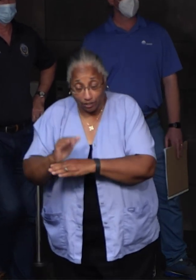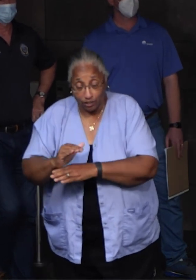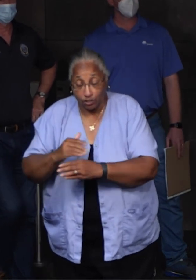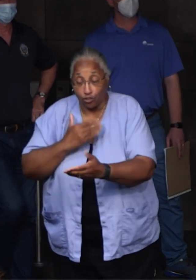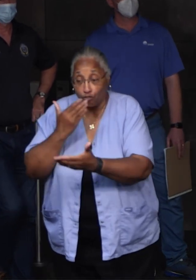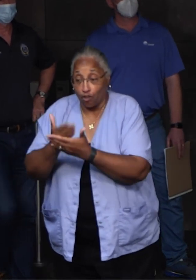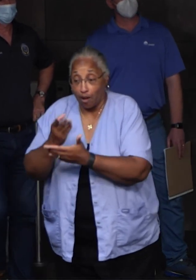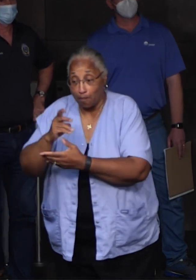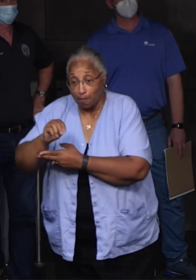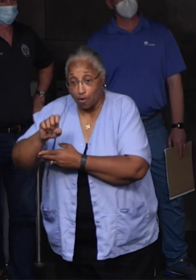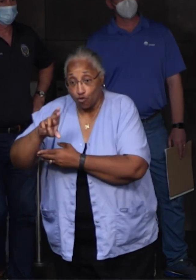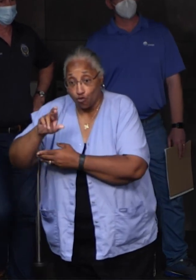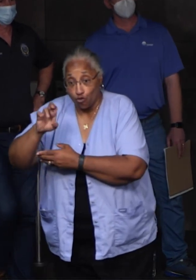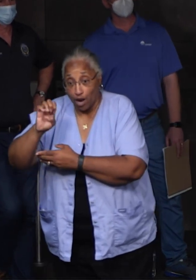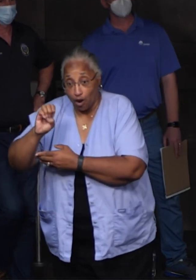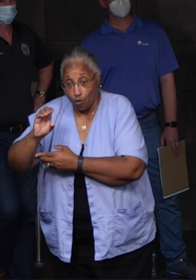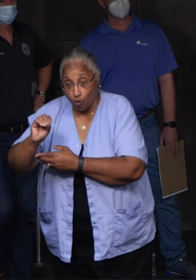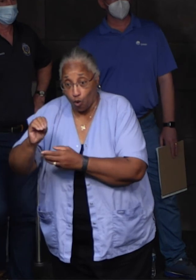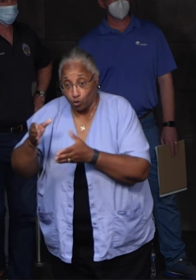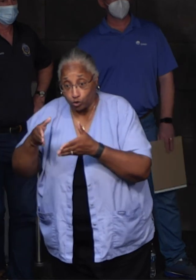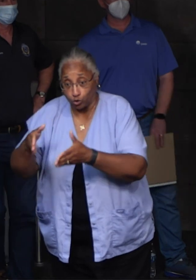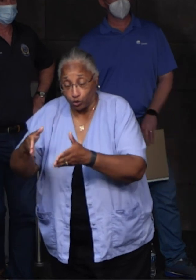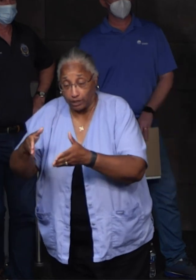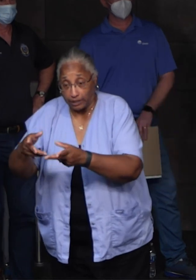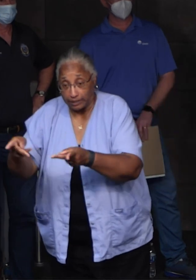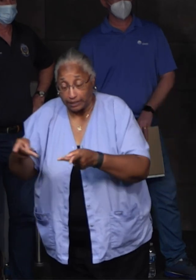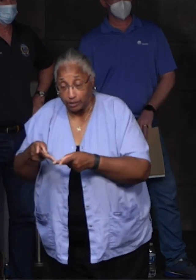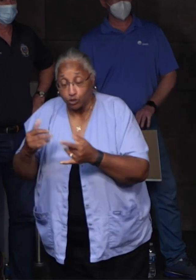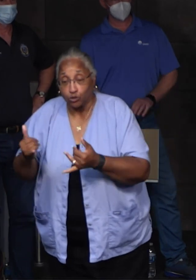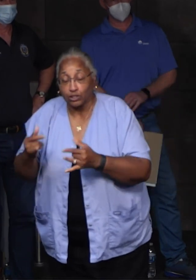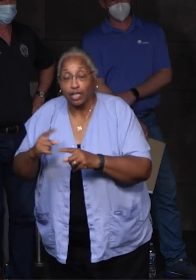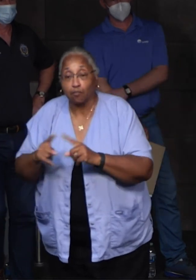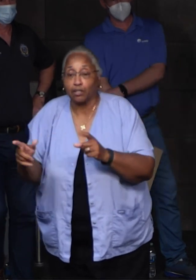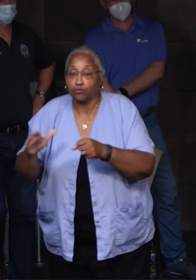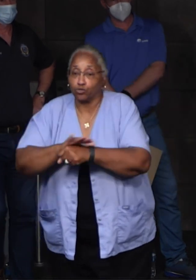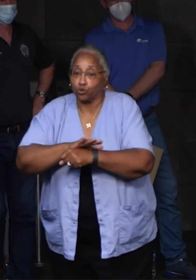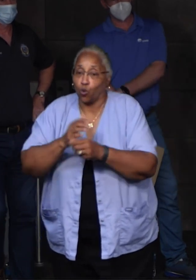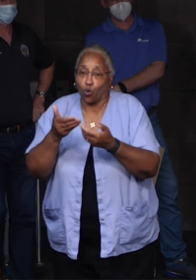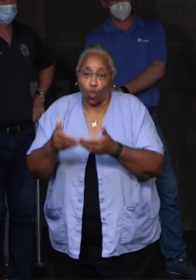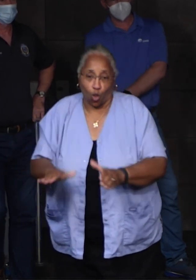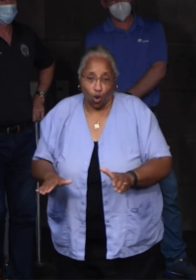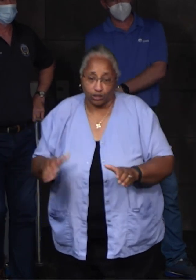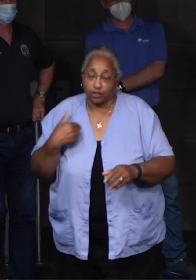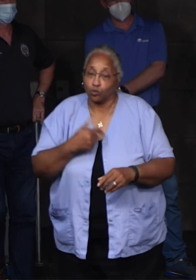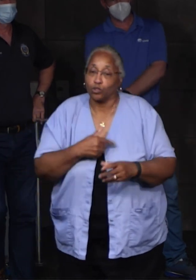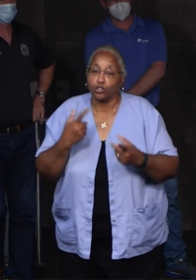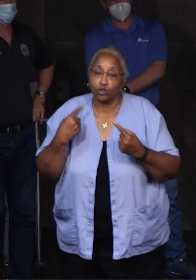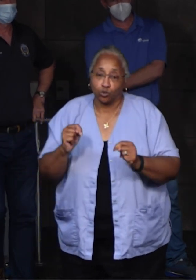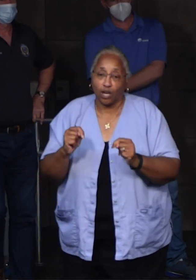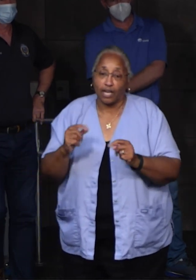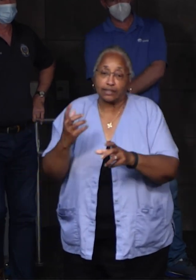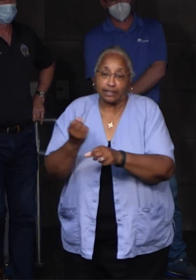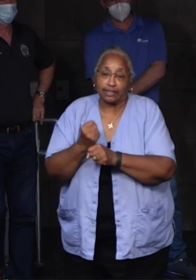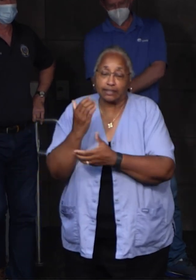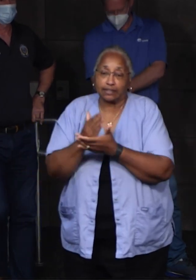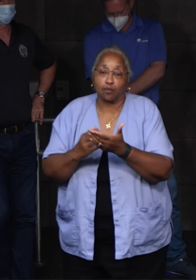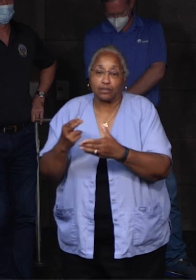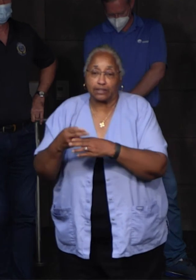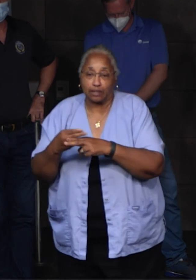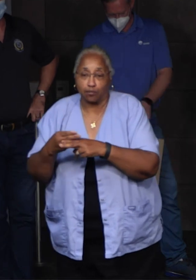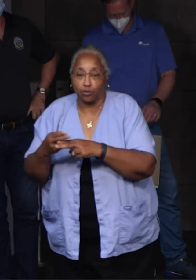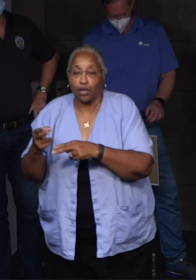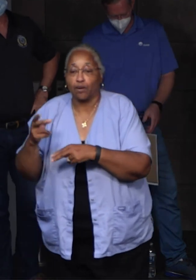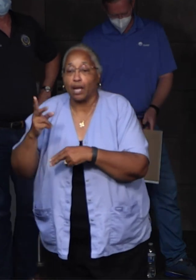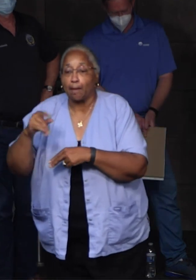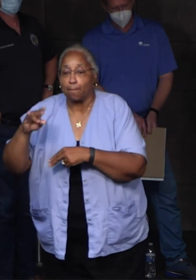Marrero Street station today, but unfortunately, it's a total loss, and we will try then to get some temporary pumps to that